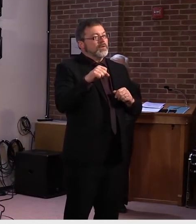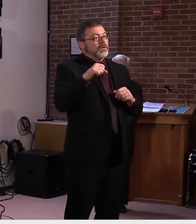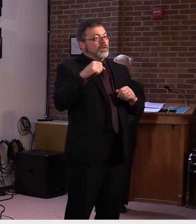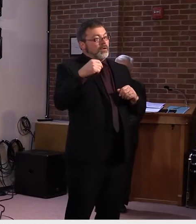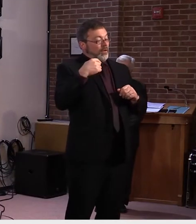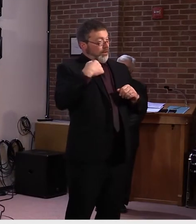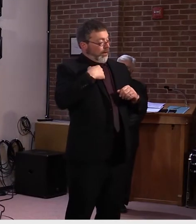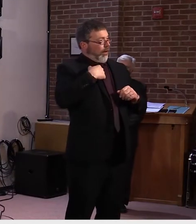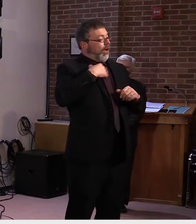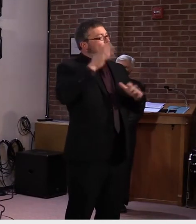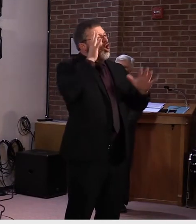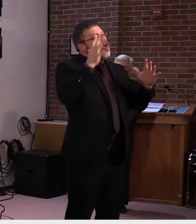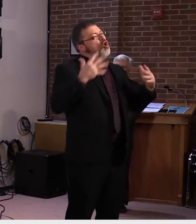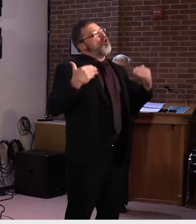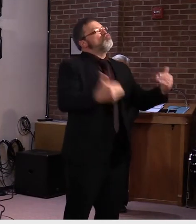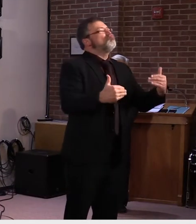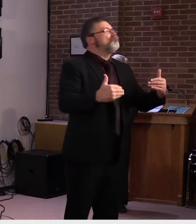okay.